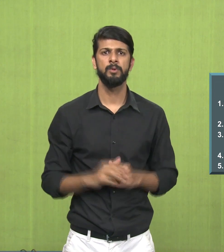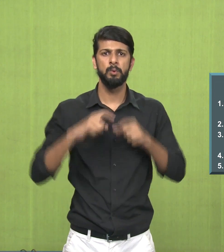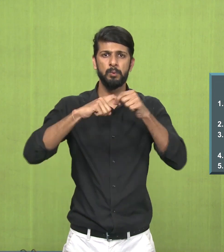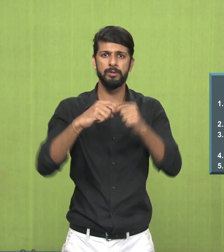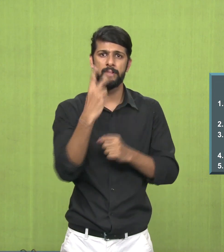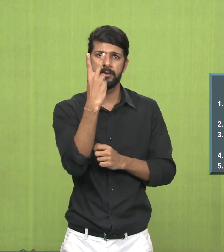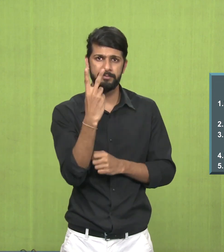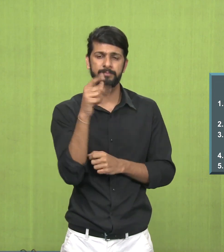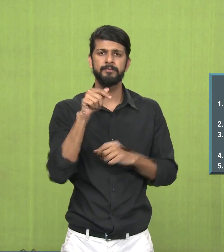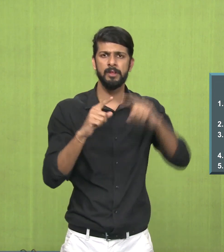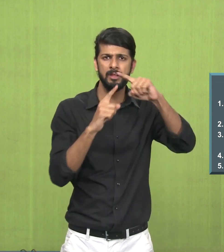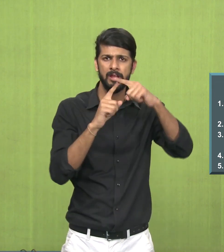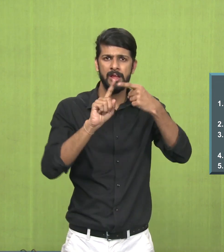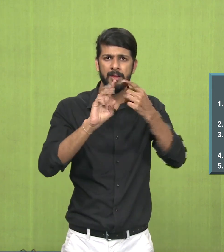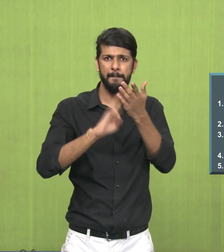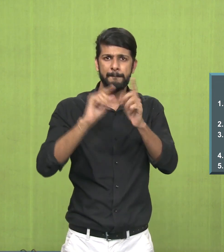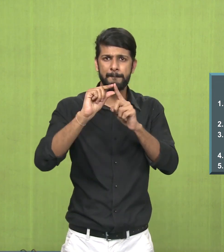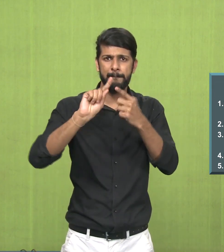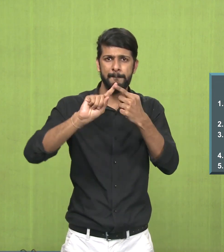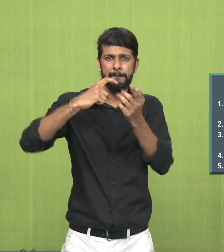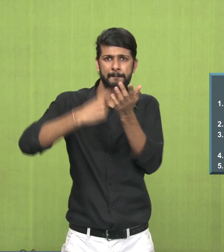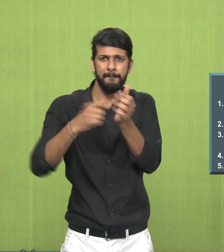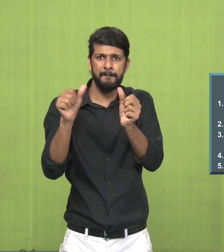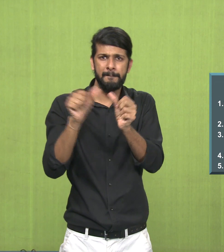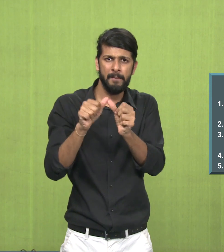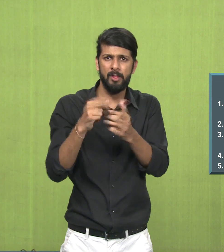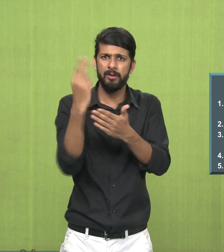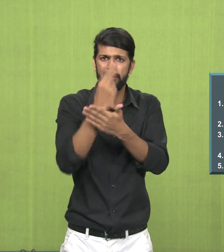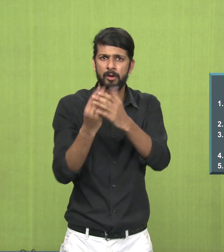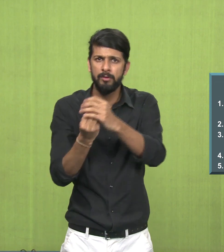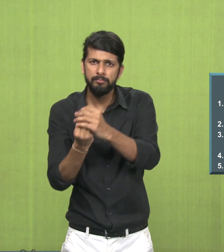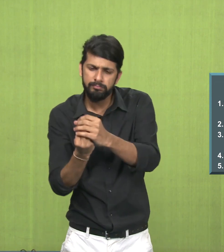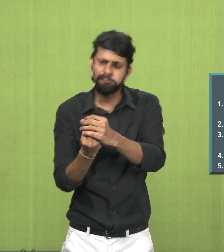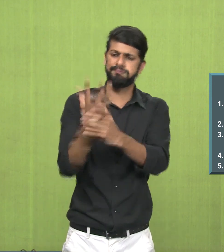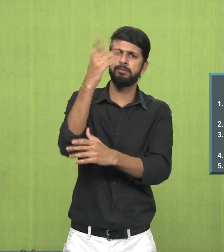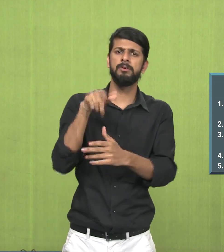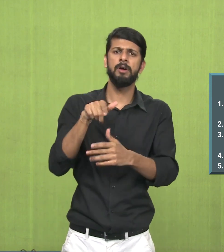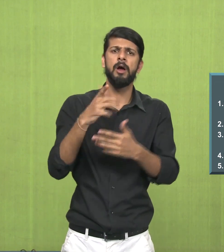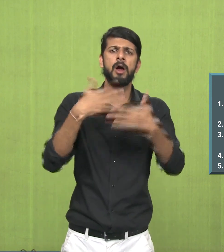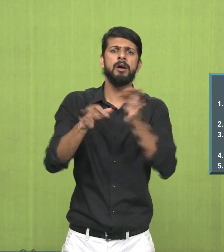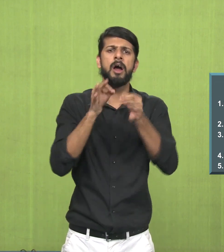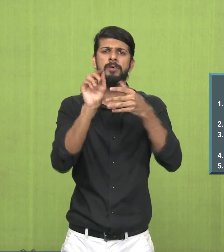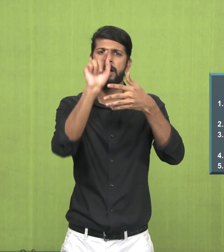Question number 2. Describe the origin of the tempera painting.